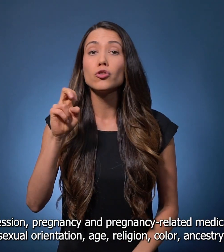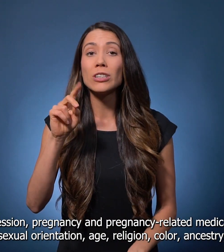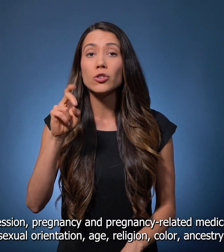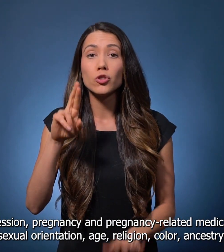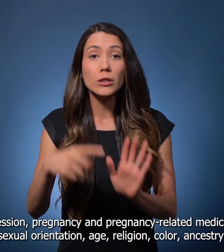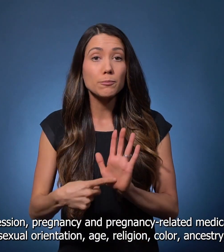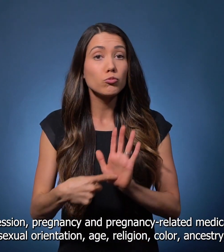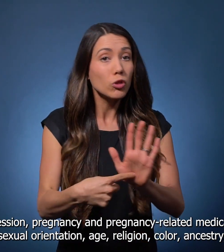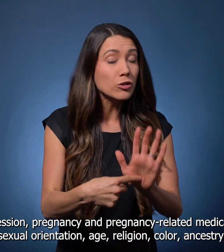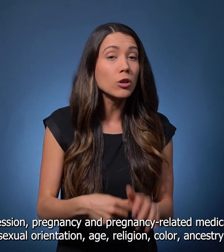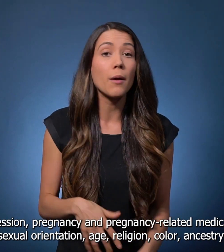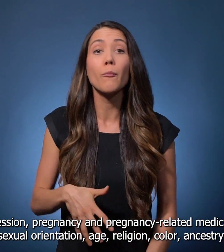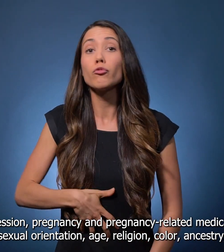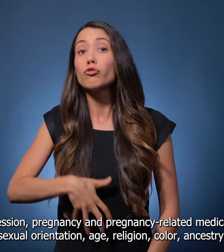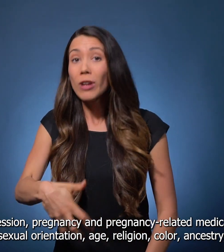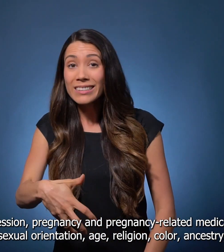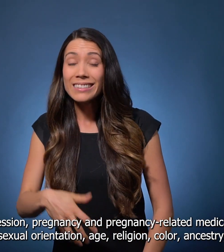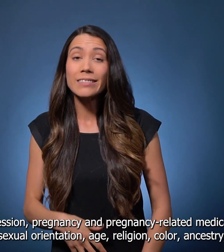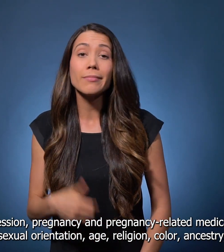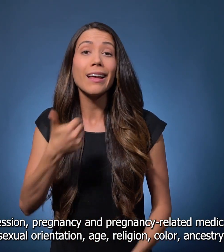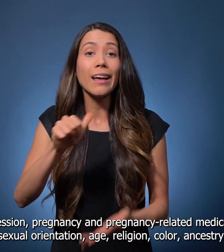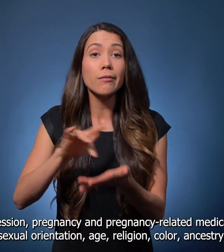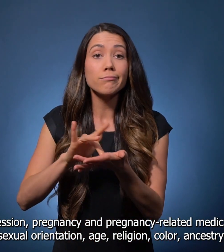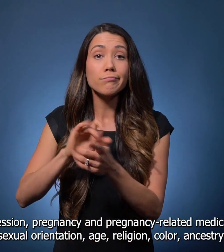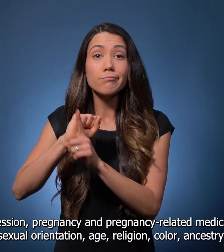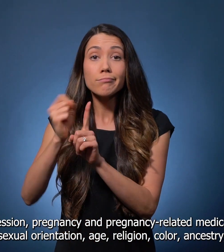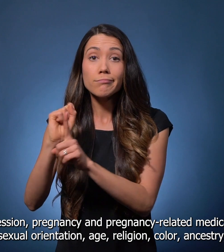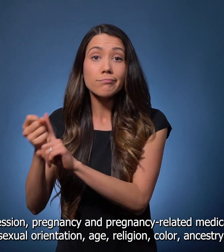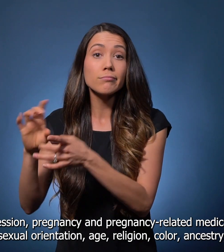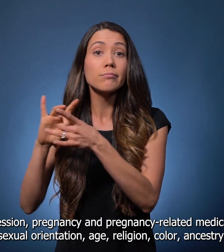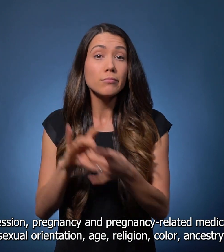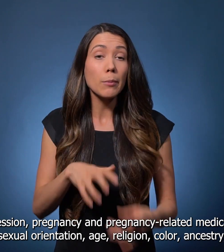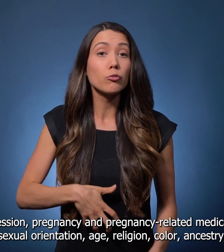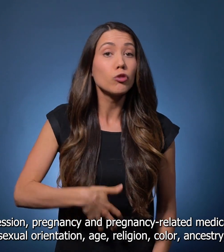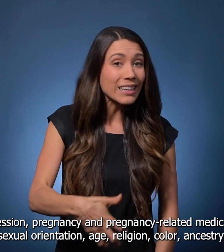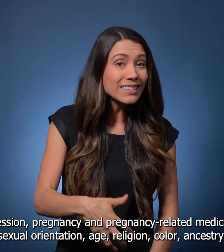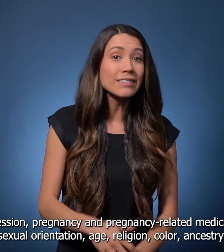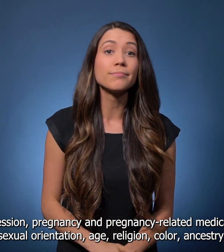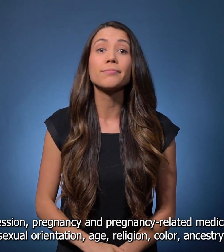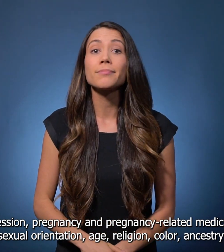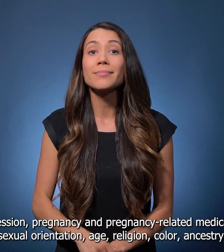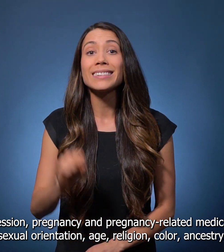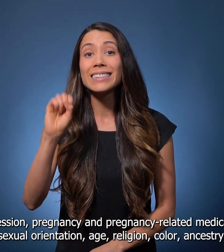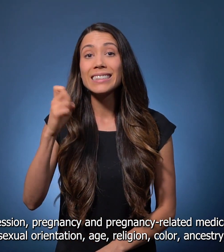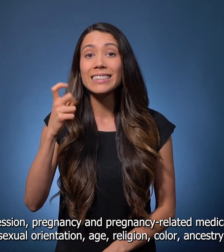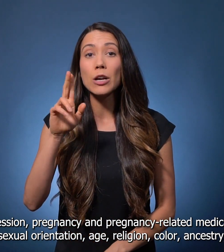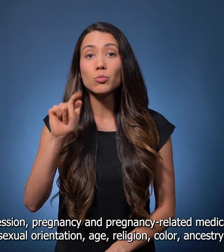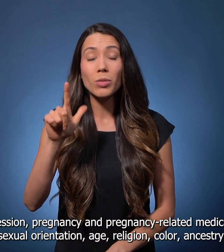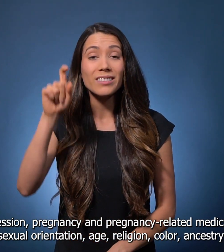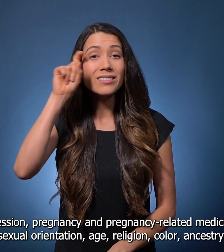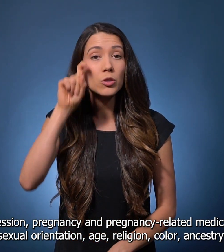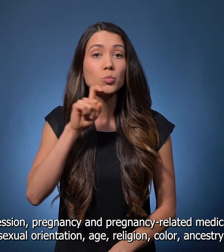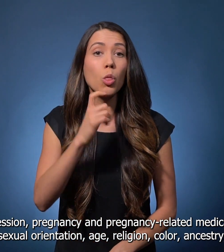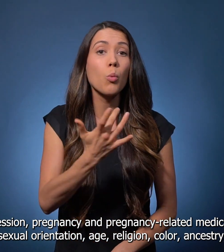pregnancy, and pregnancy-related medical conditions, sexual orientation, age,